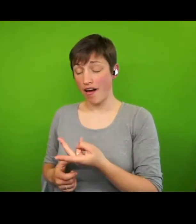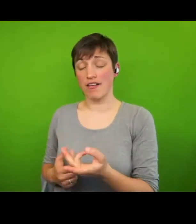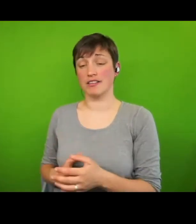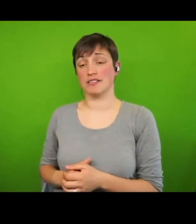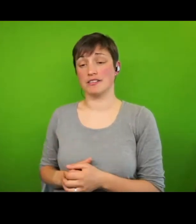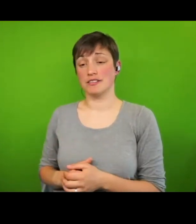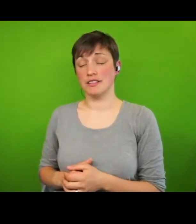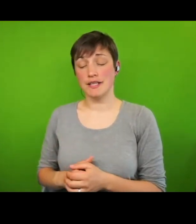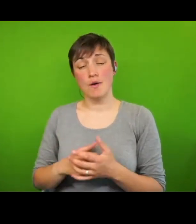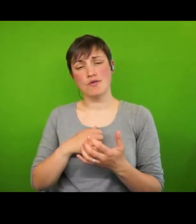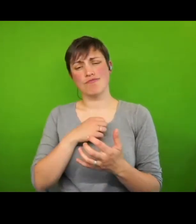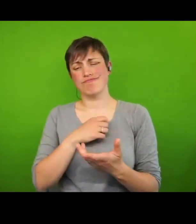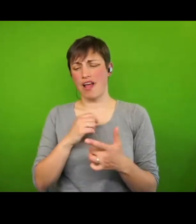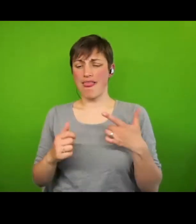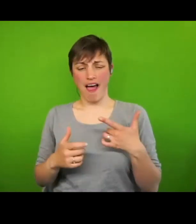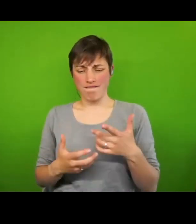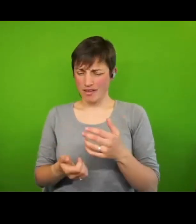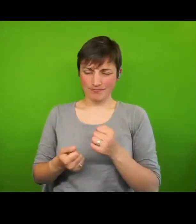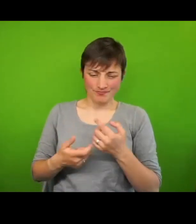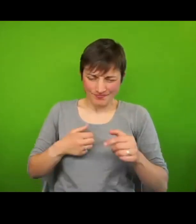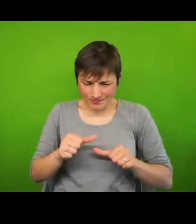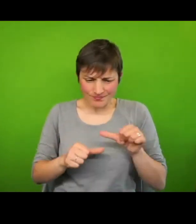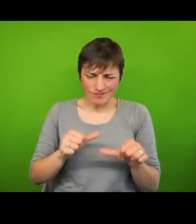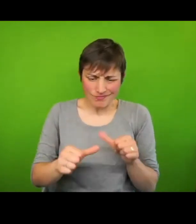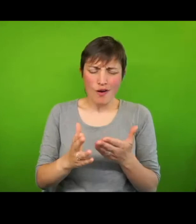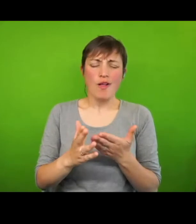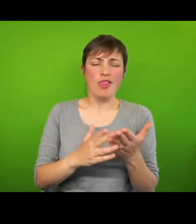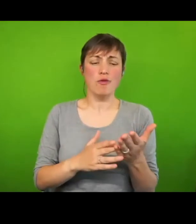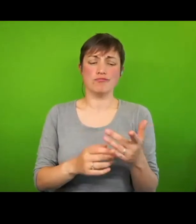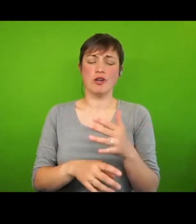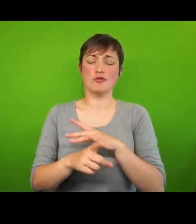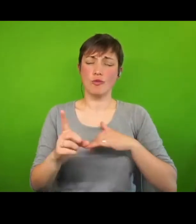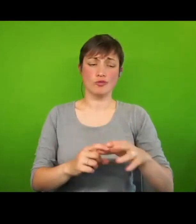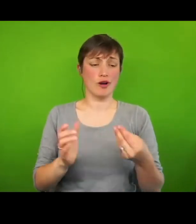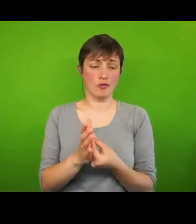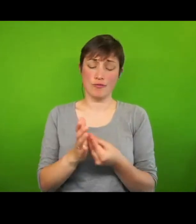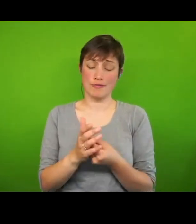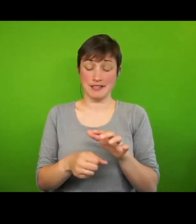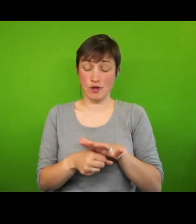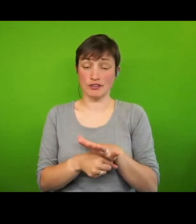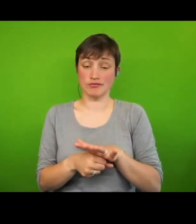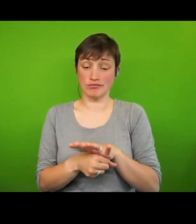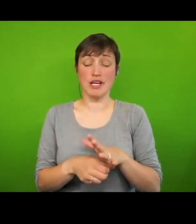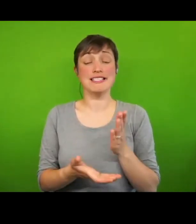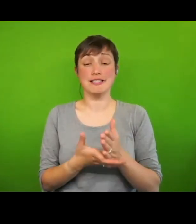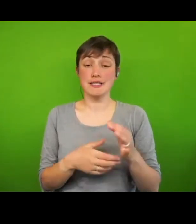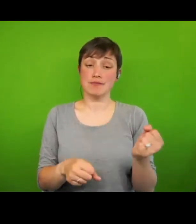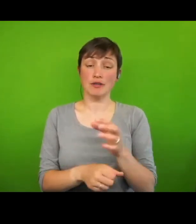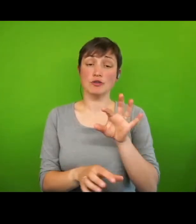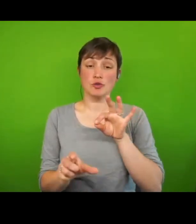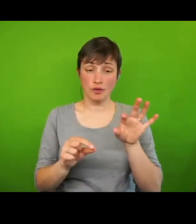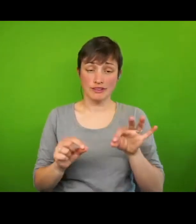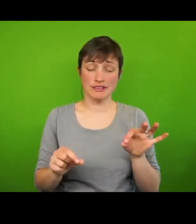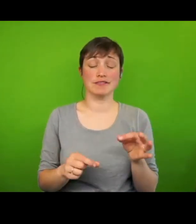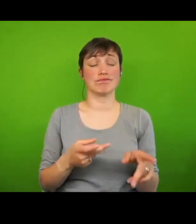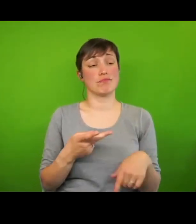socioeconomic circumstances, they still can and do make choices and act as agents in their own